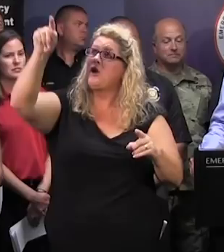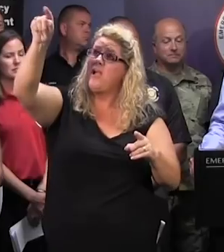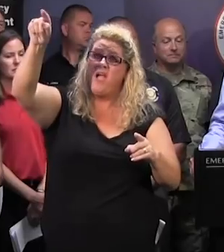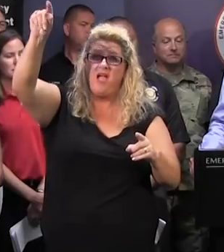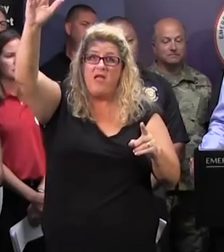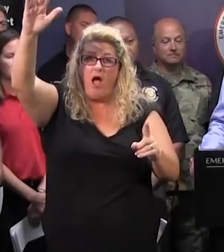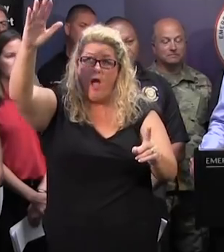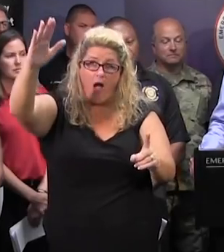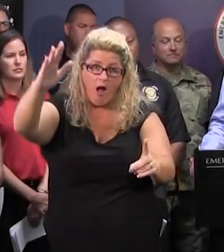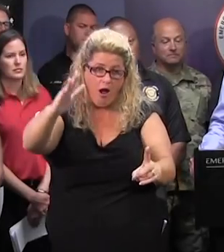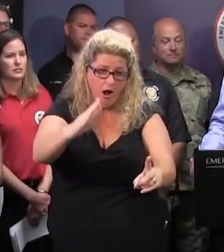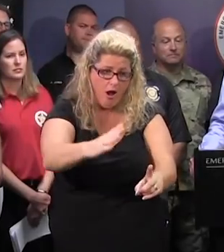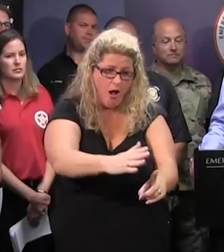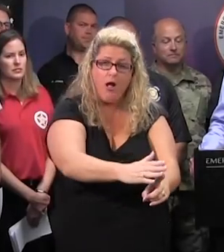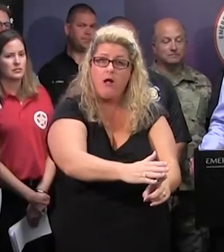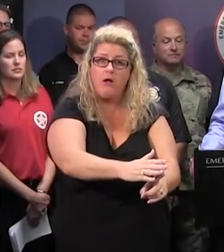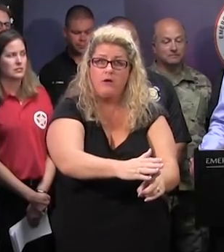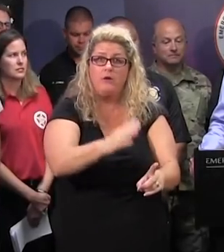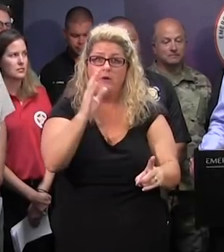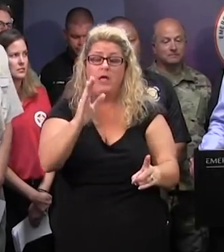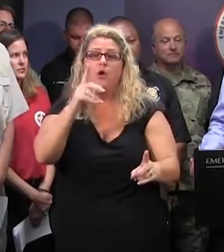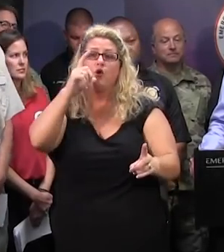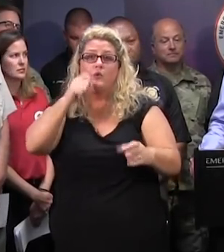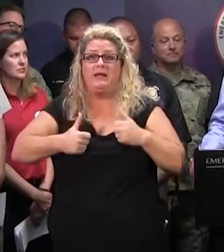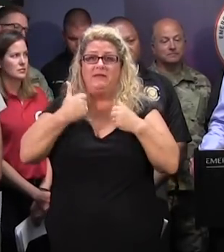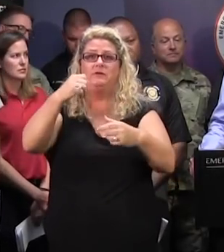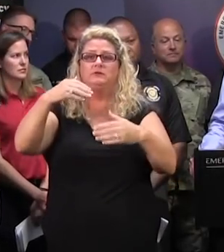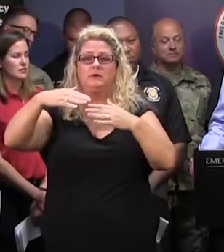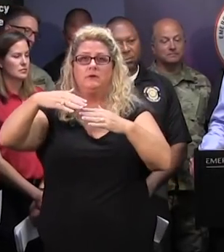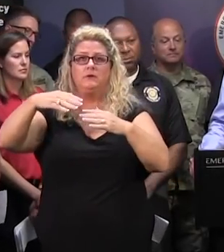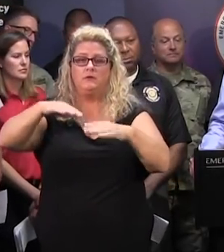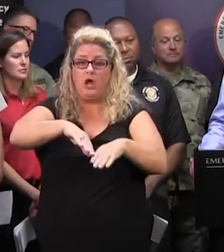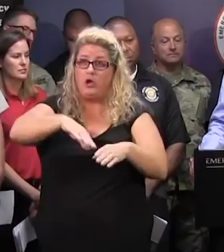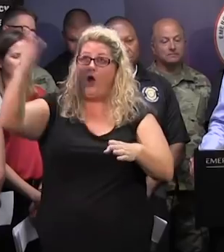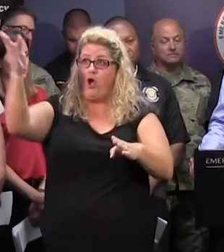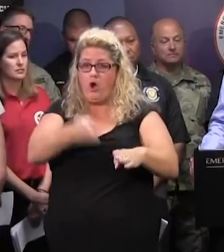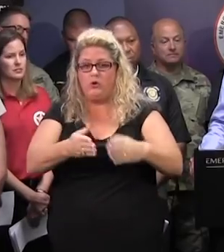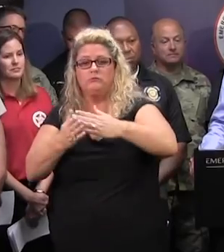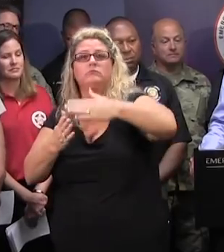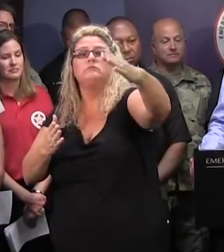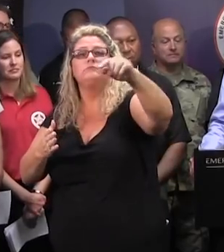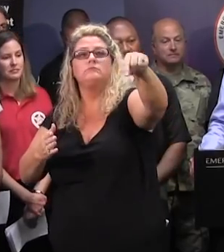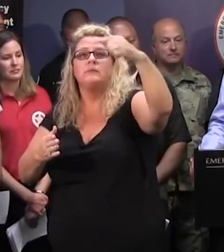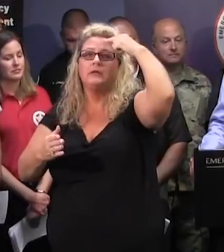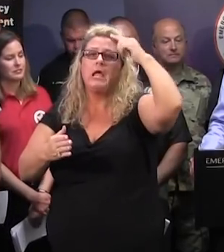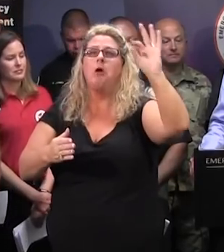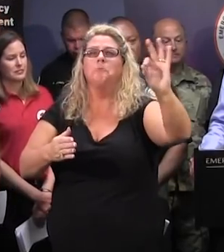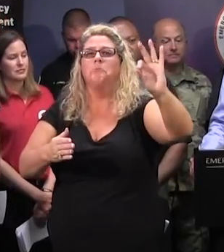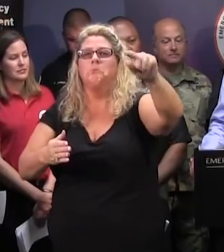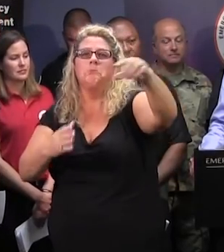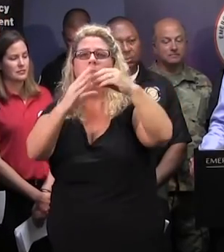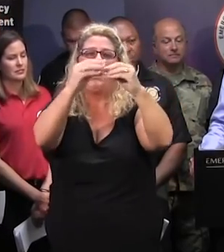inland. For folks who, residents in the inland who may think that they are out of harm's way because they are 100 miles away from the